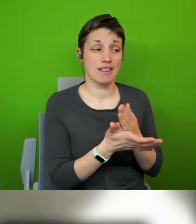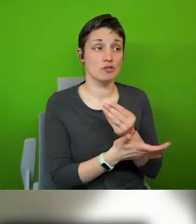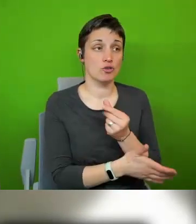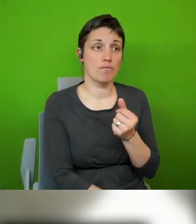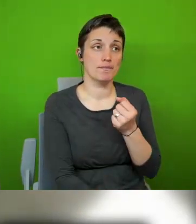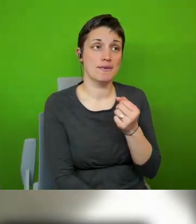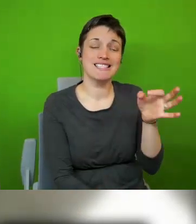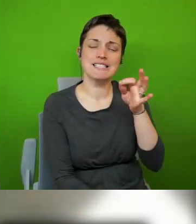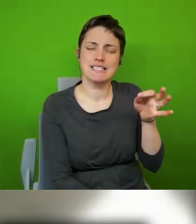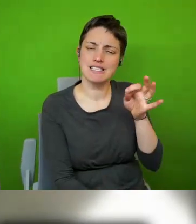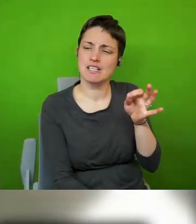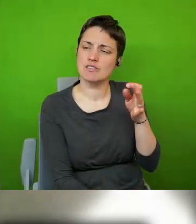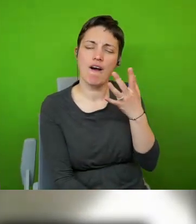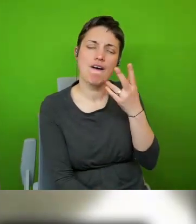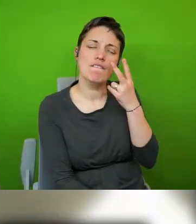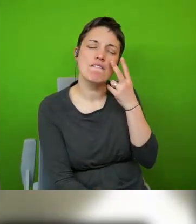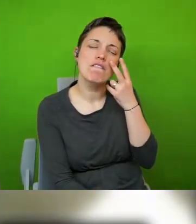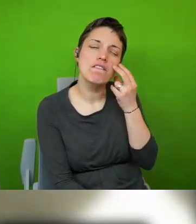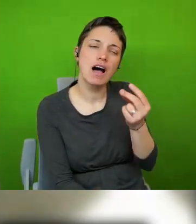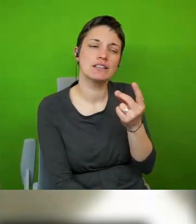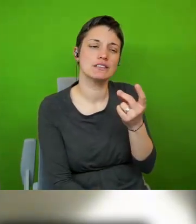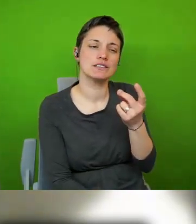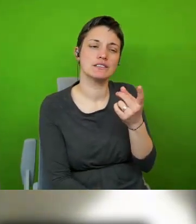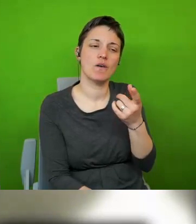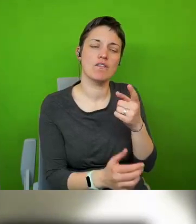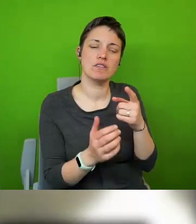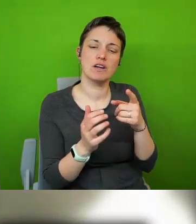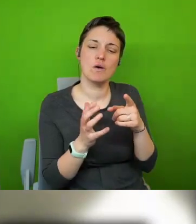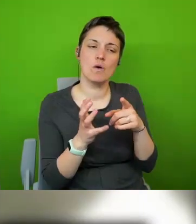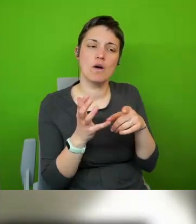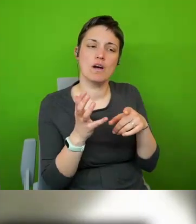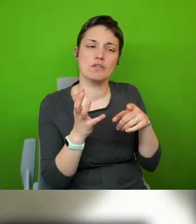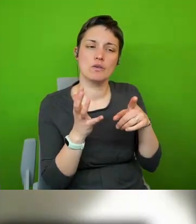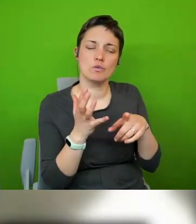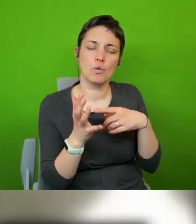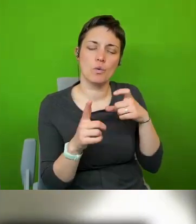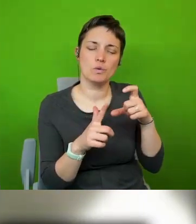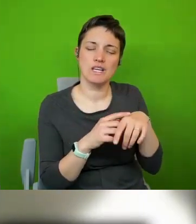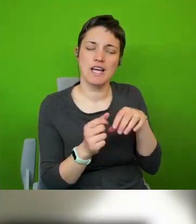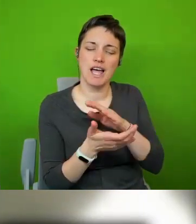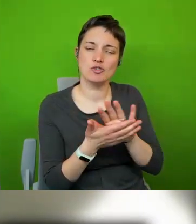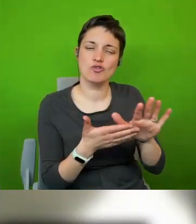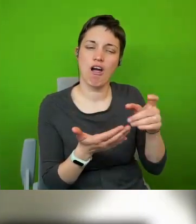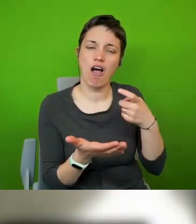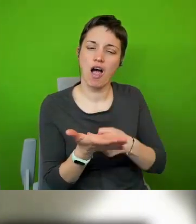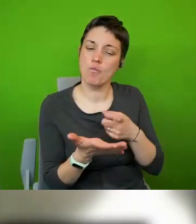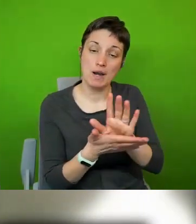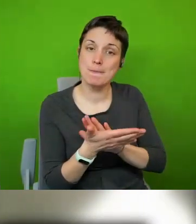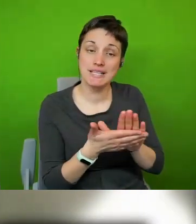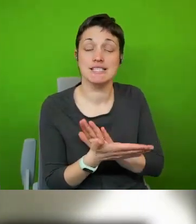nature or at least part of the true nature of the udhr and what it means um that the developments of the